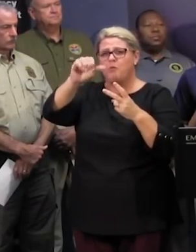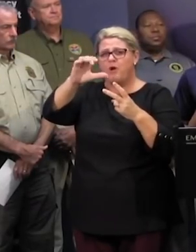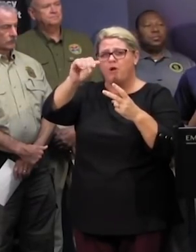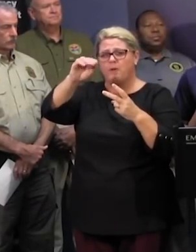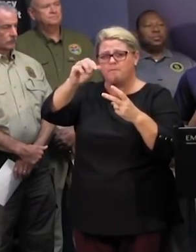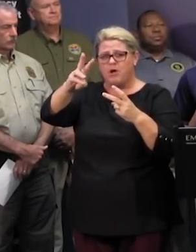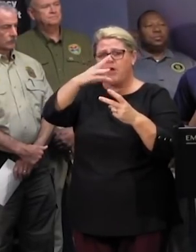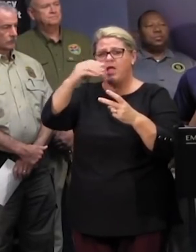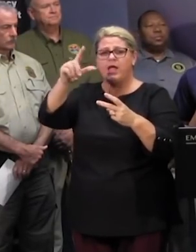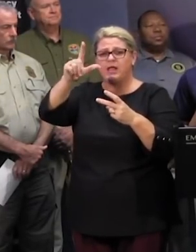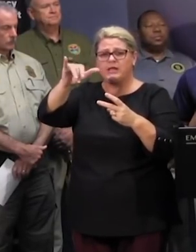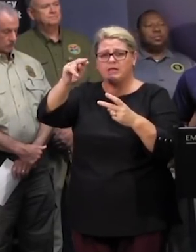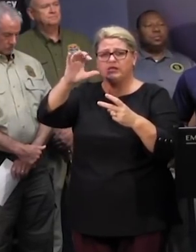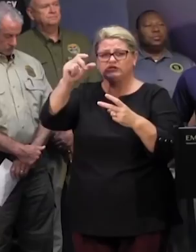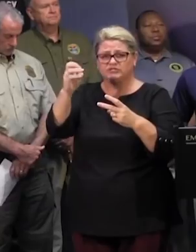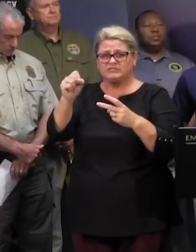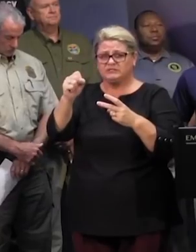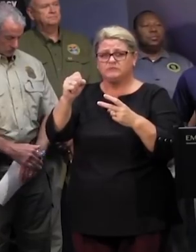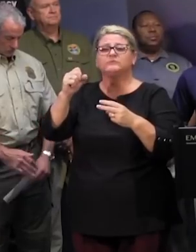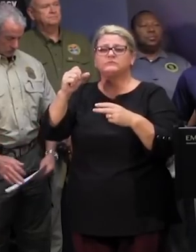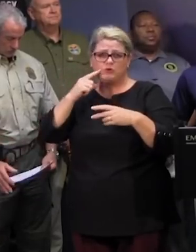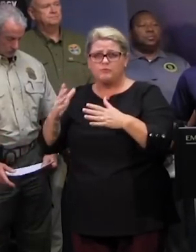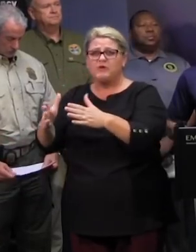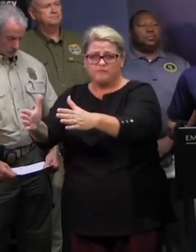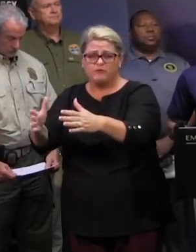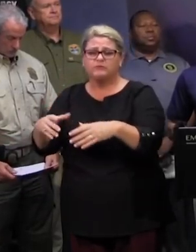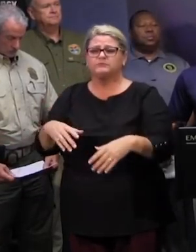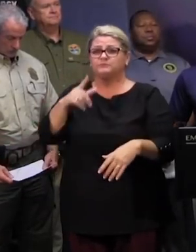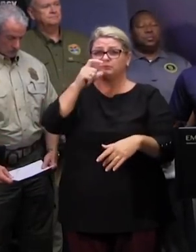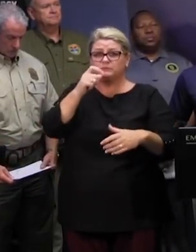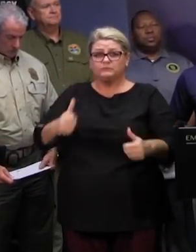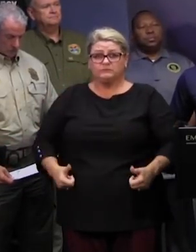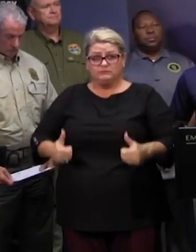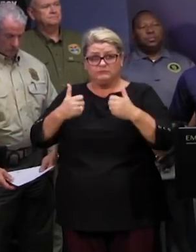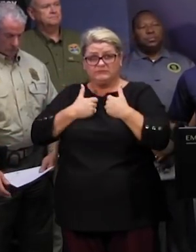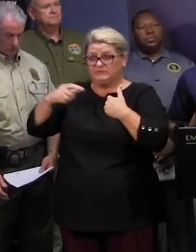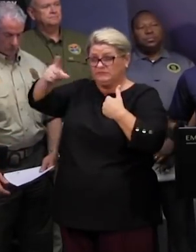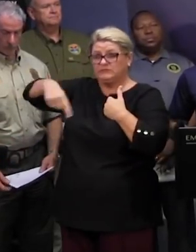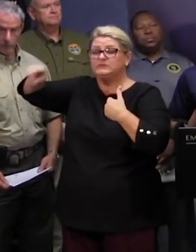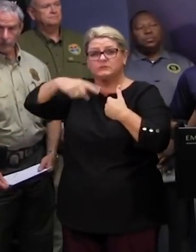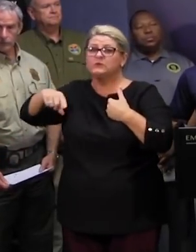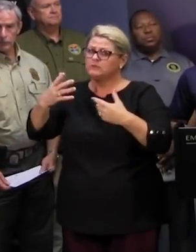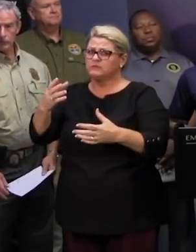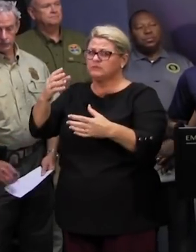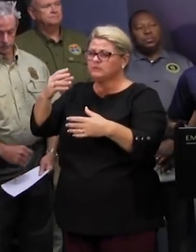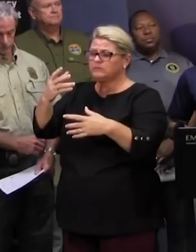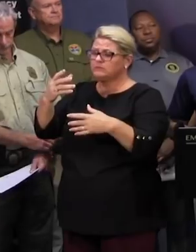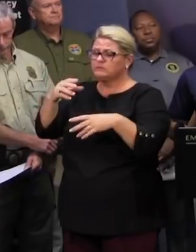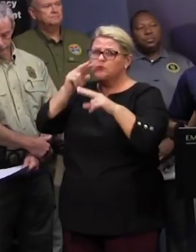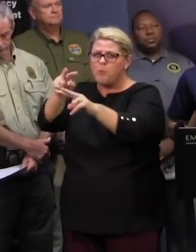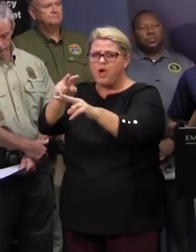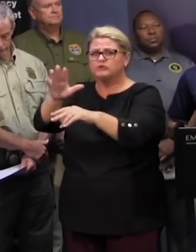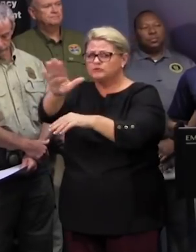due to rainfall occurring in the north carolina watersheds residents are advised to take preparedness actions now and stay connected to